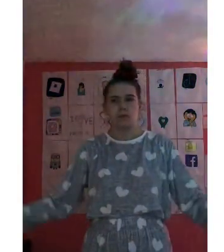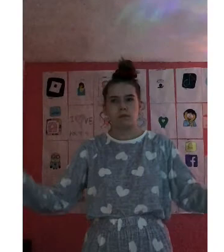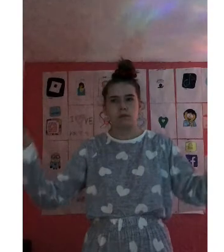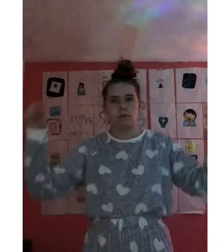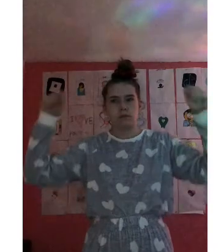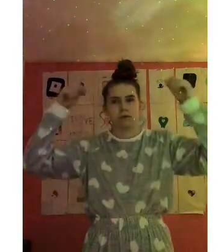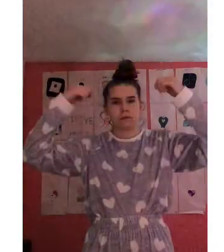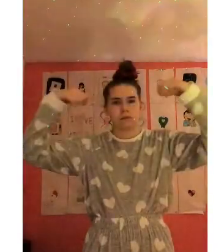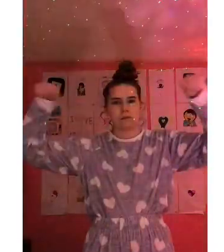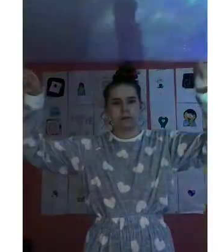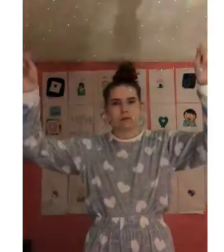Hallelujah